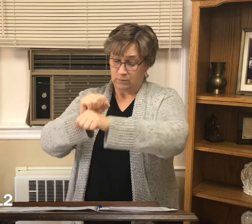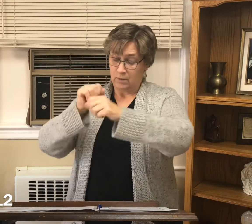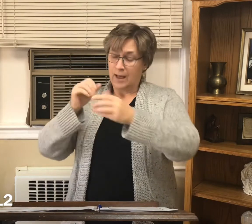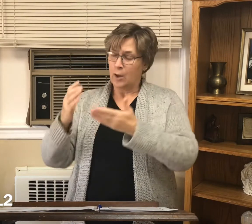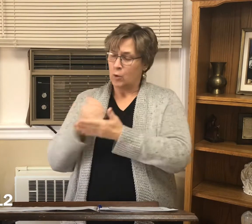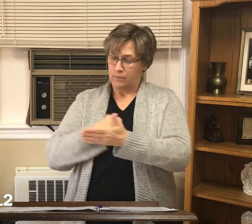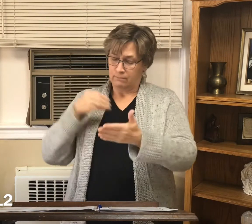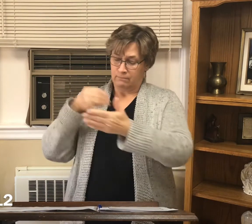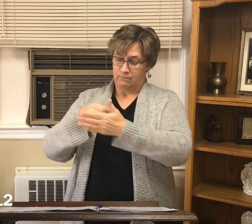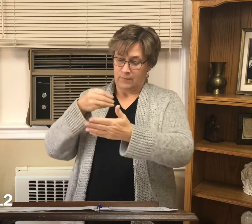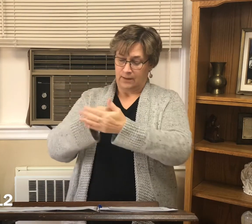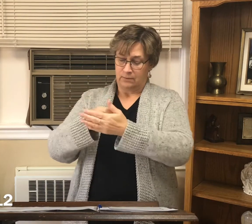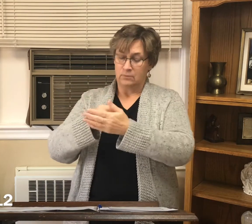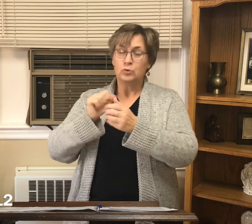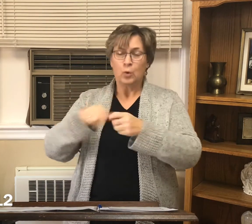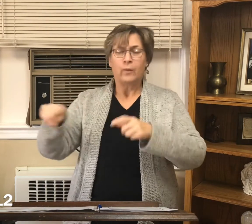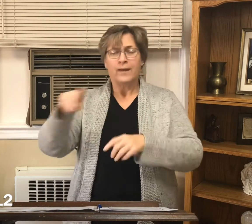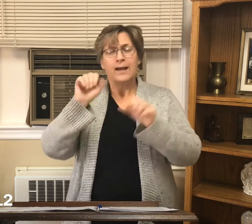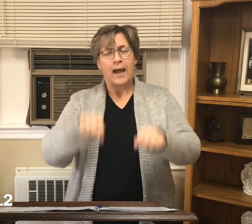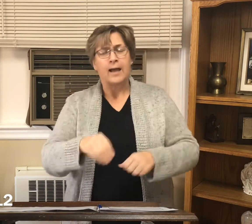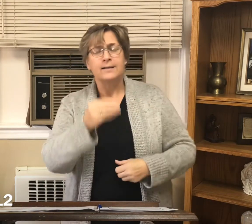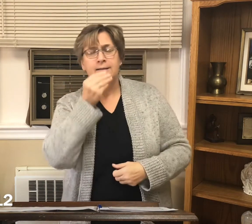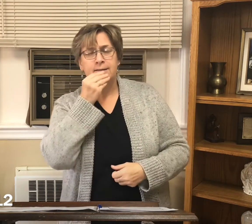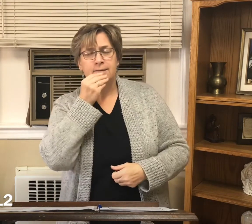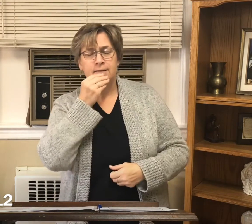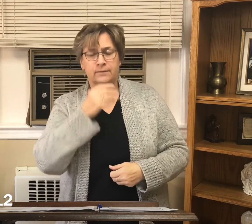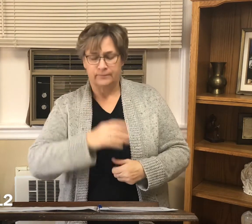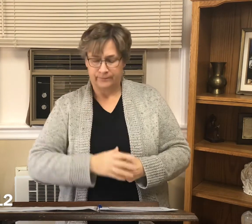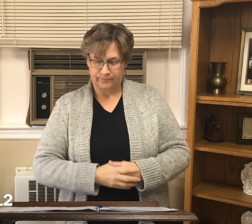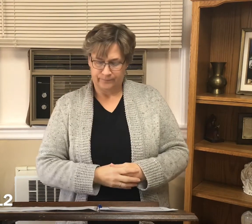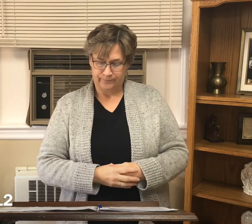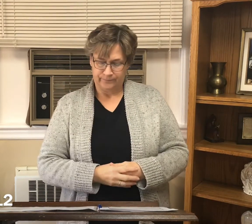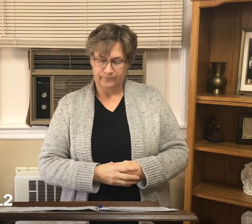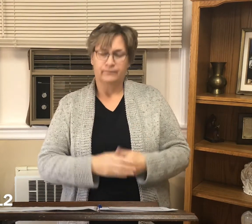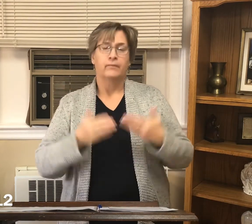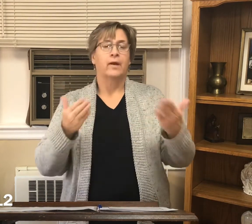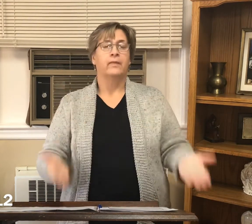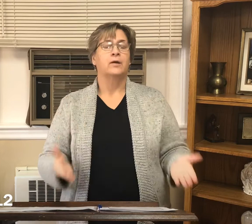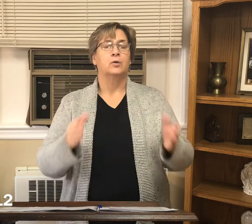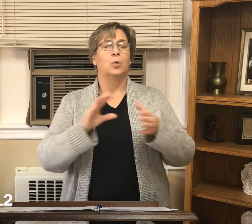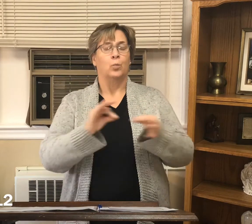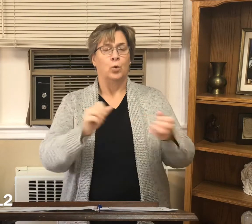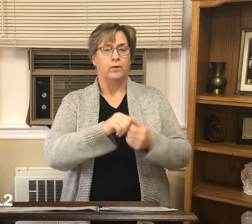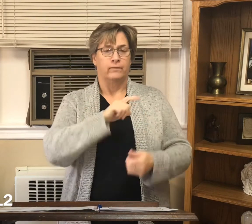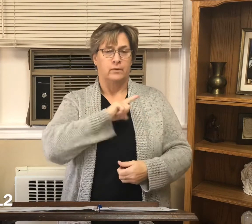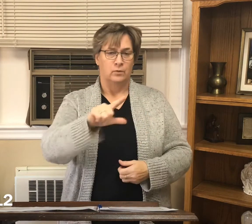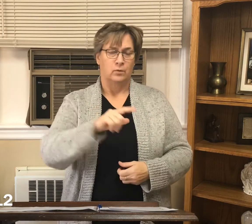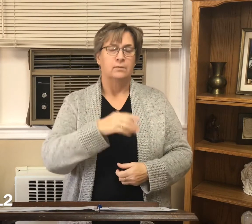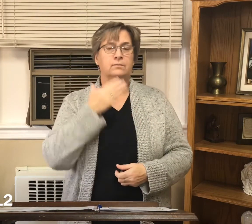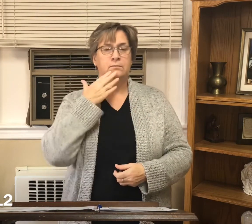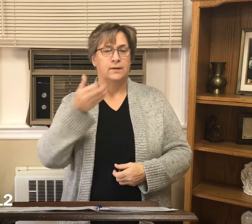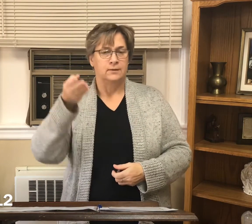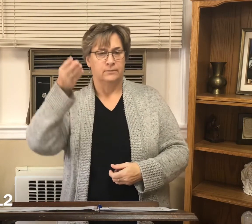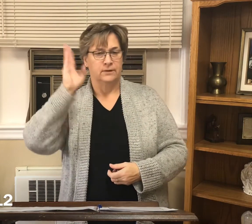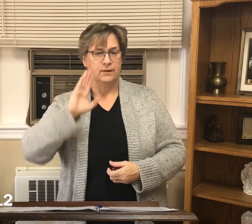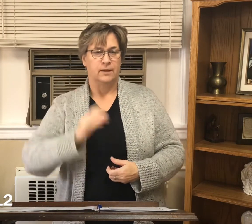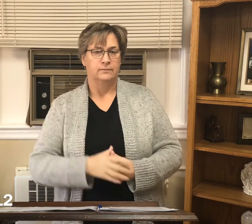eat their own food the word of the Lord thanks be to God